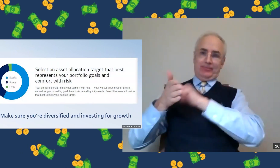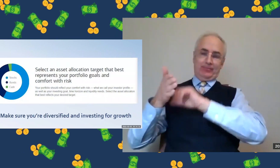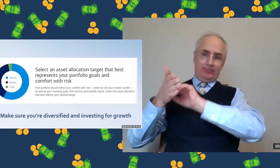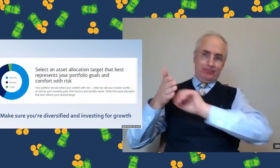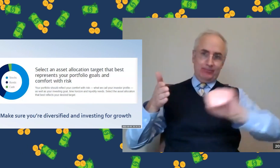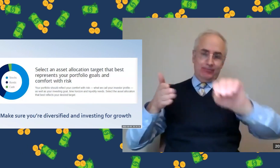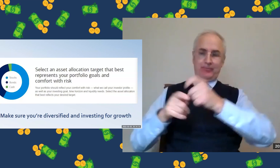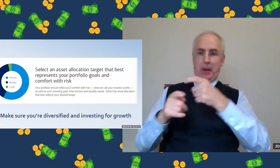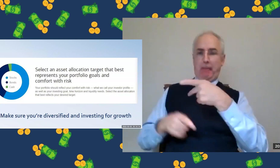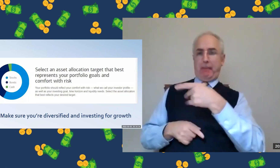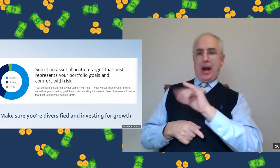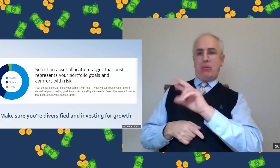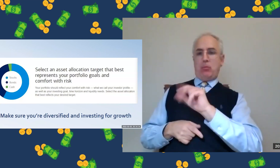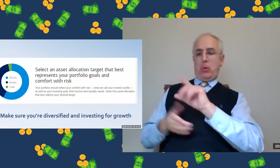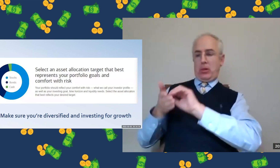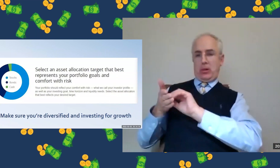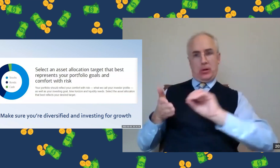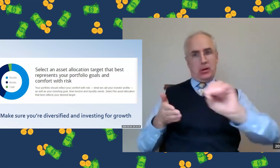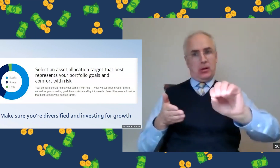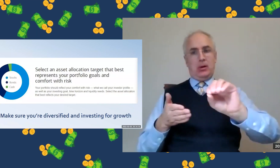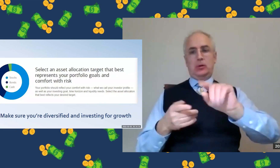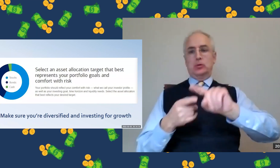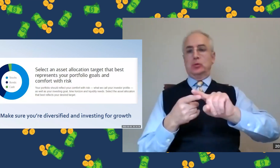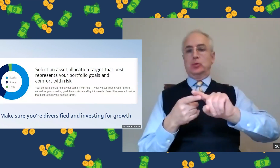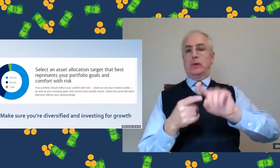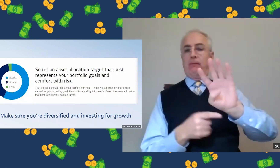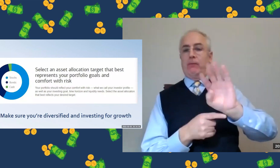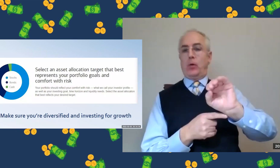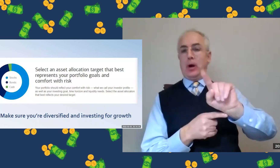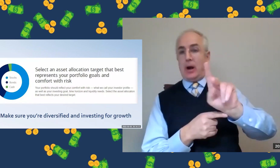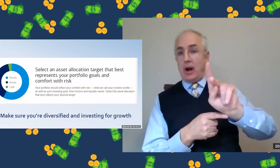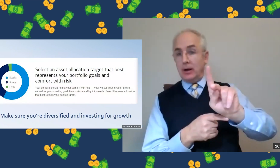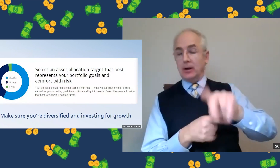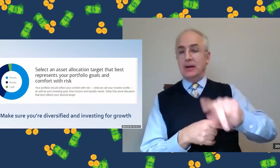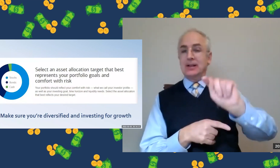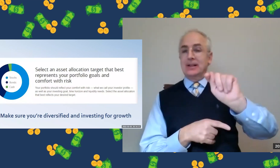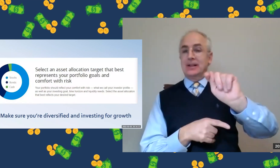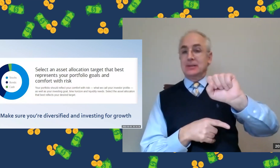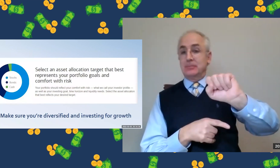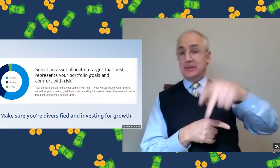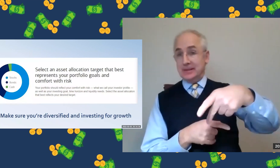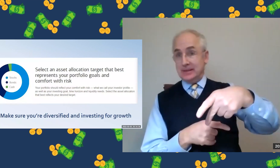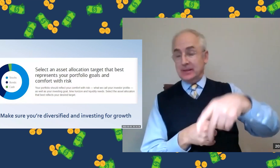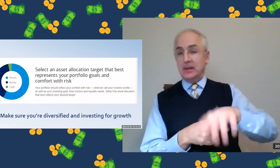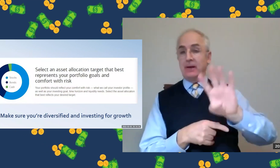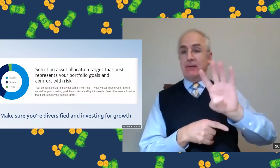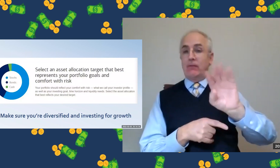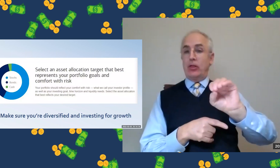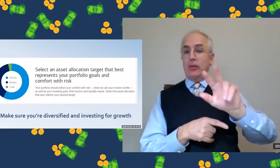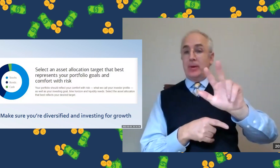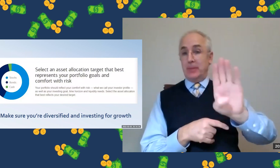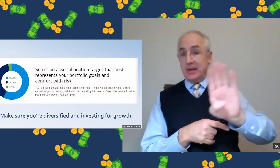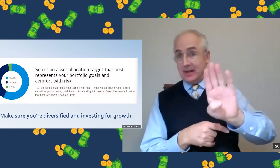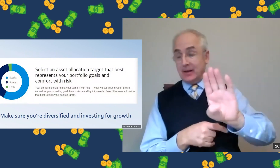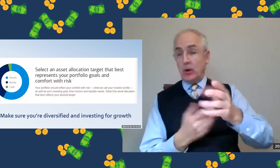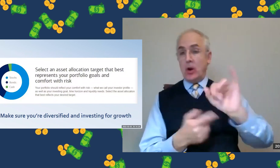So when you're thinking about deductions from payroll to put towards retirement. That's they be a TSP, a